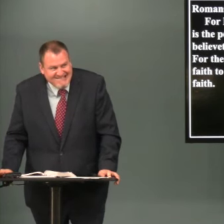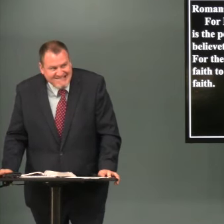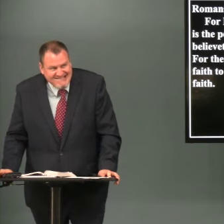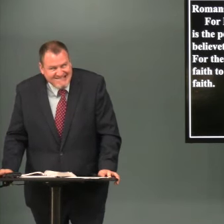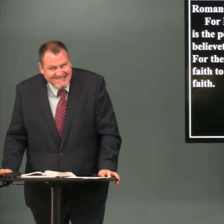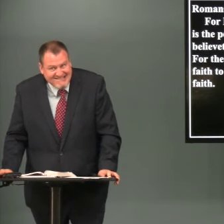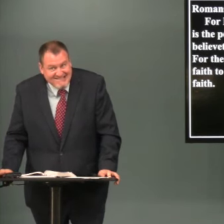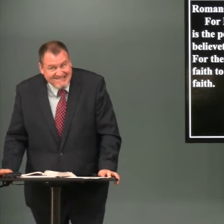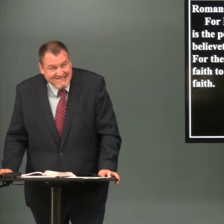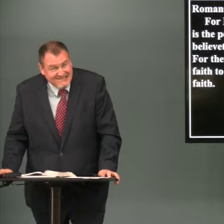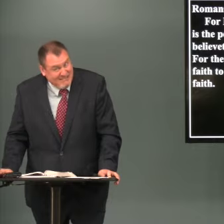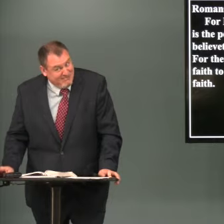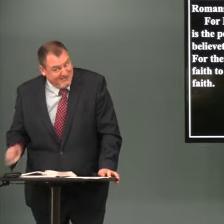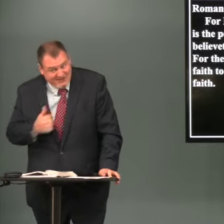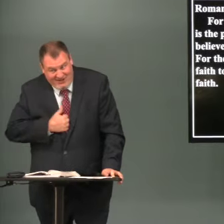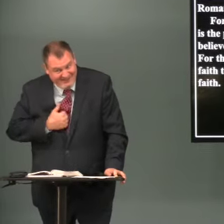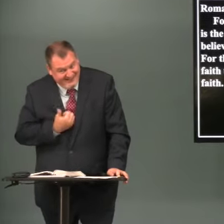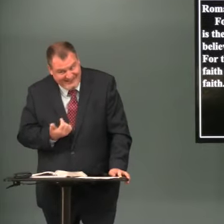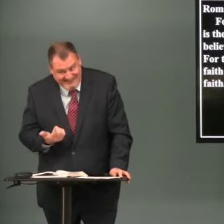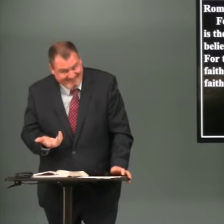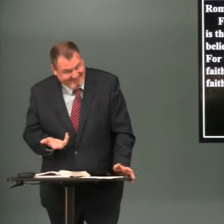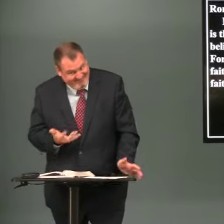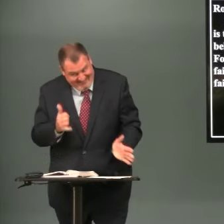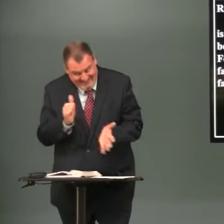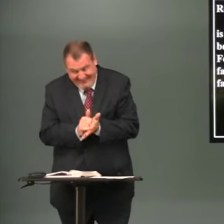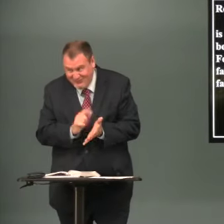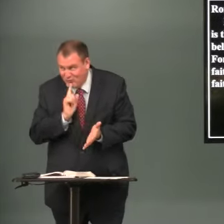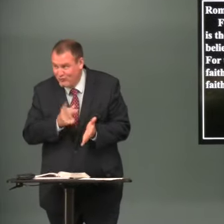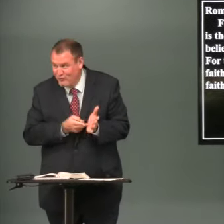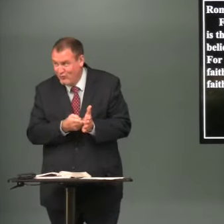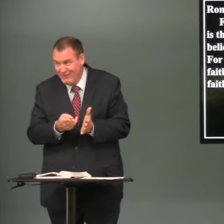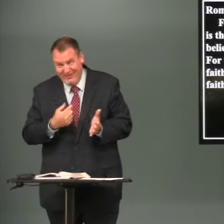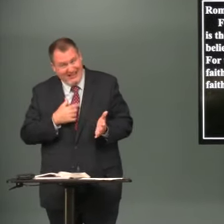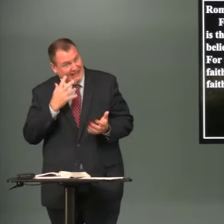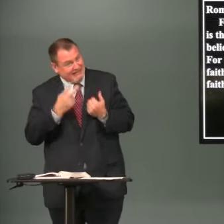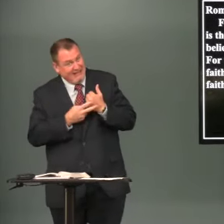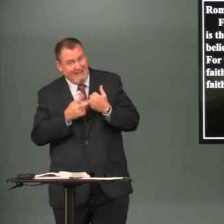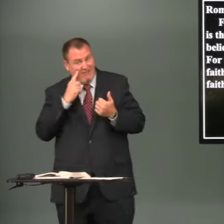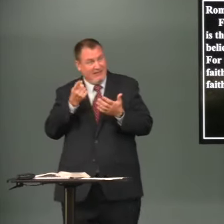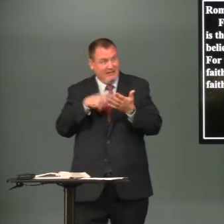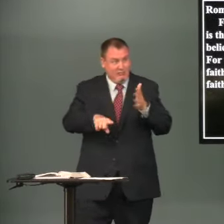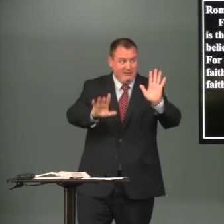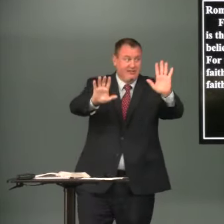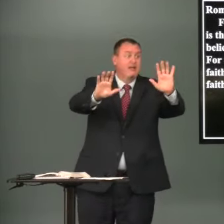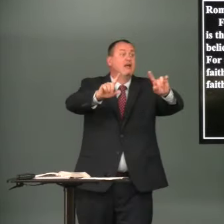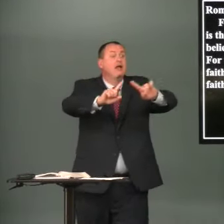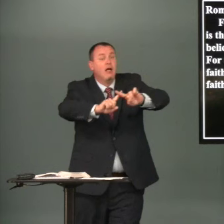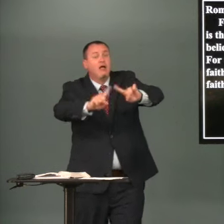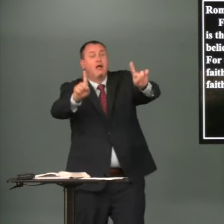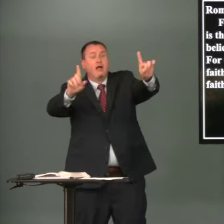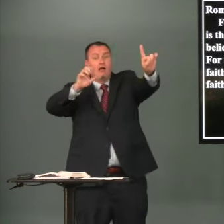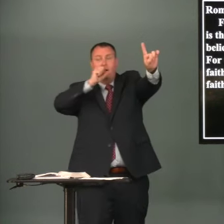I'm watching everyone's reaction in the audience this is the truth I'm going to save it for next week